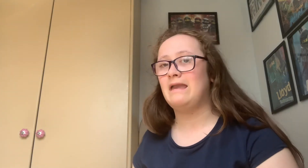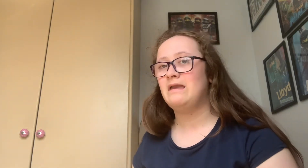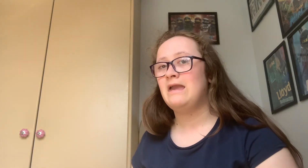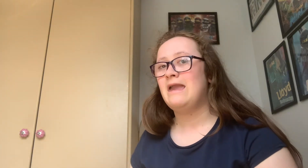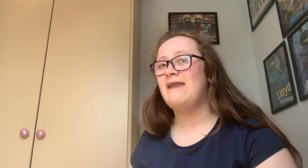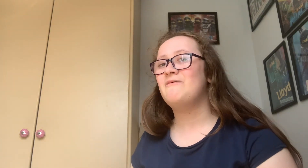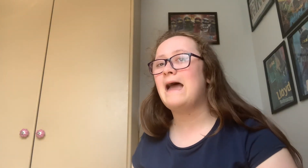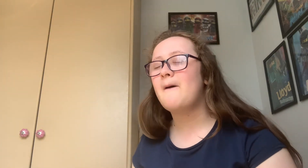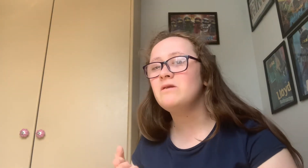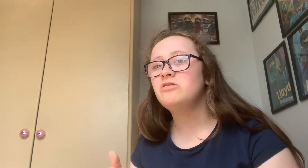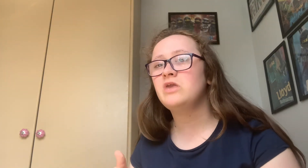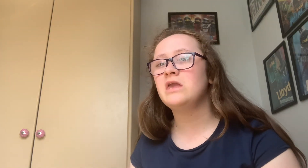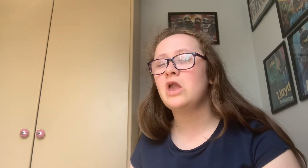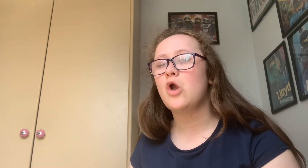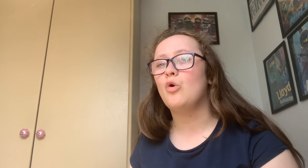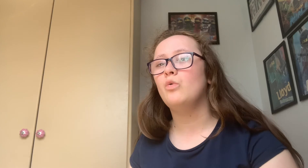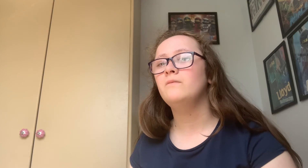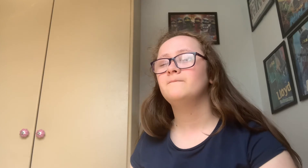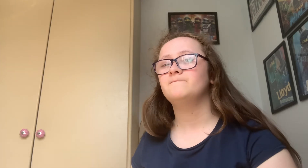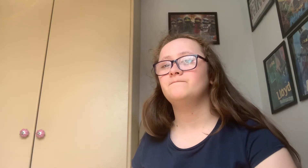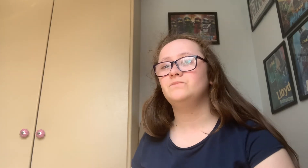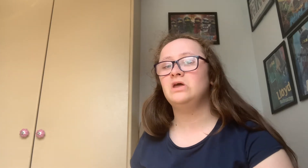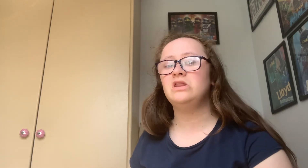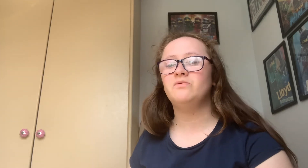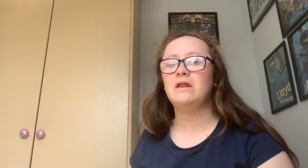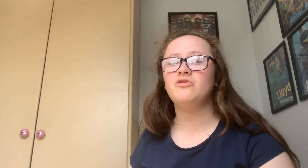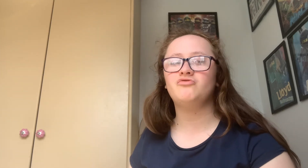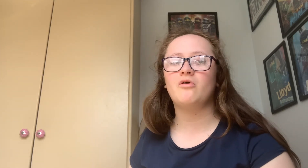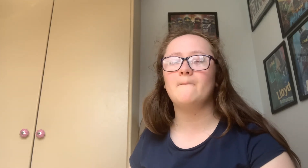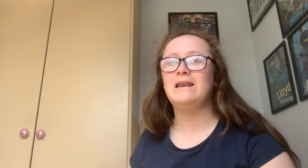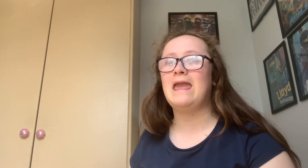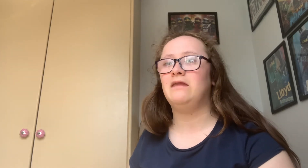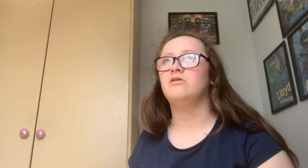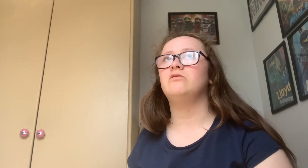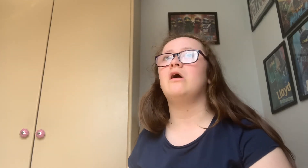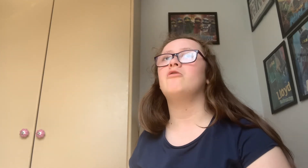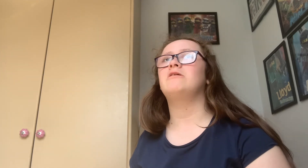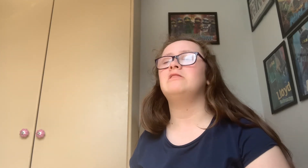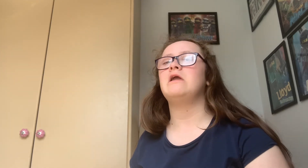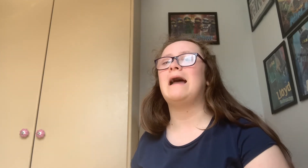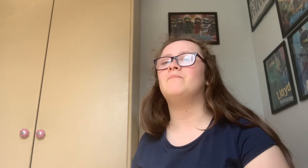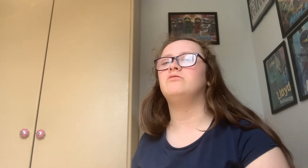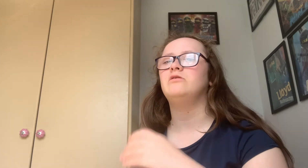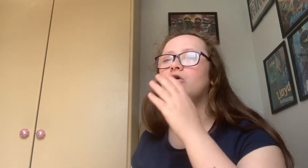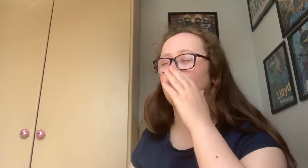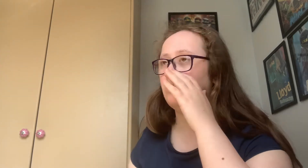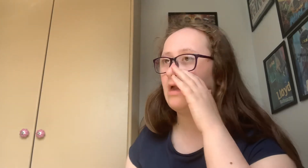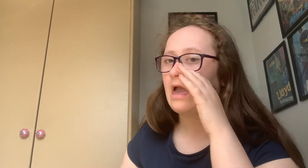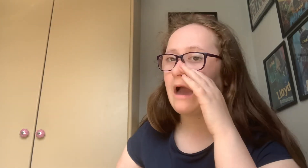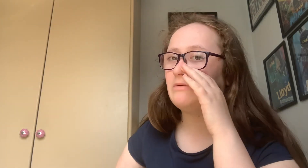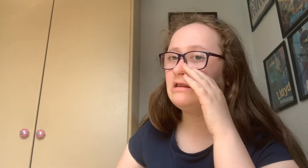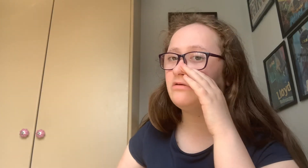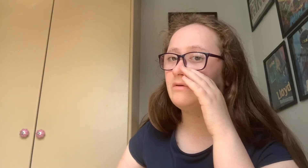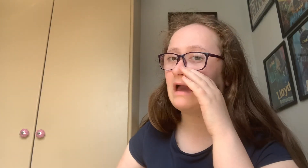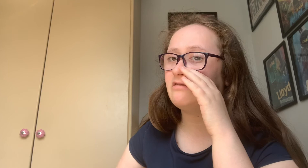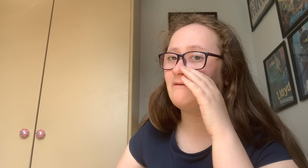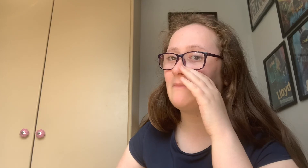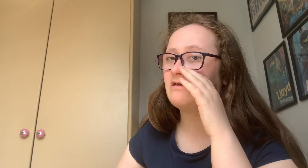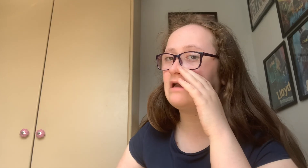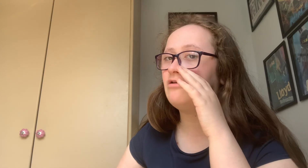if it happens to you Then it's better not to complain because it actually happens a lot I'm really sorry guys if I'm acting a